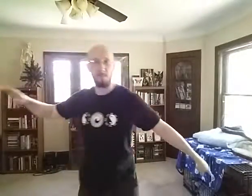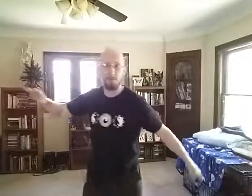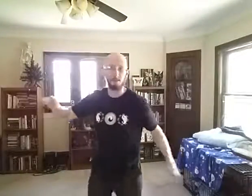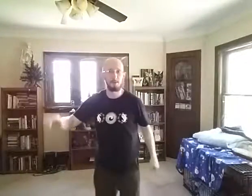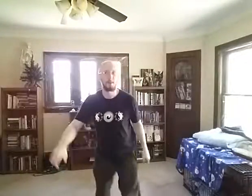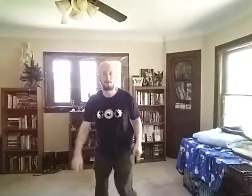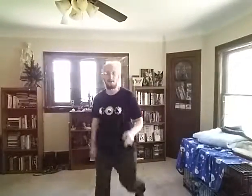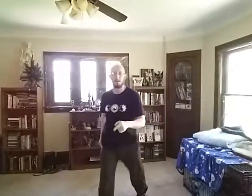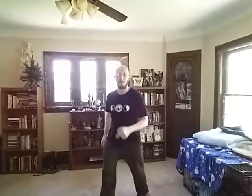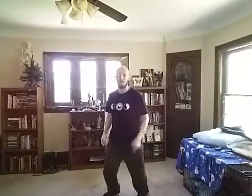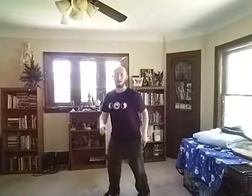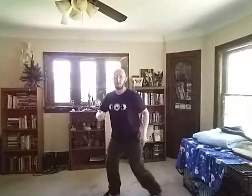foot.